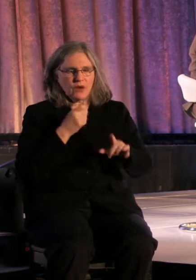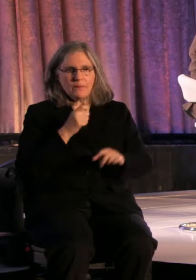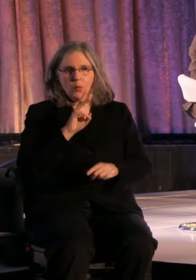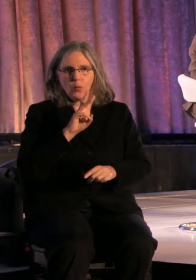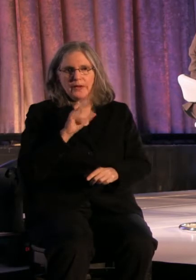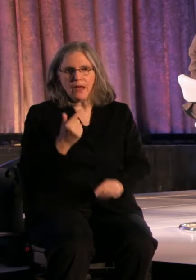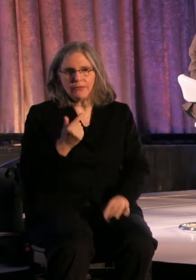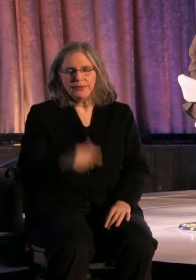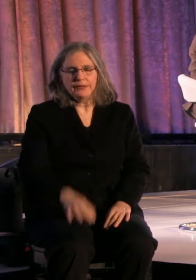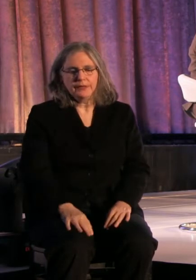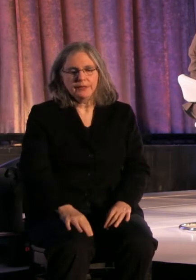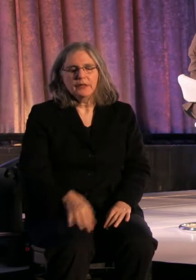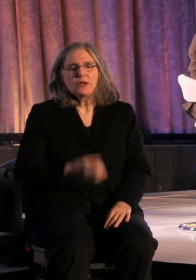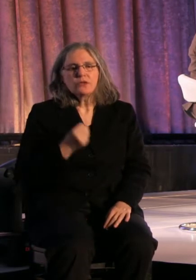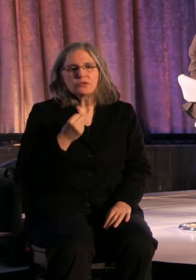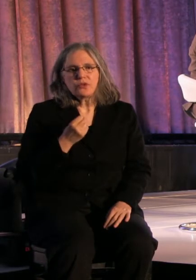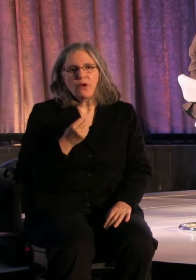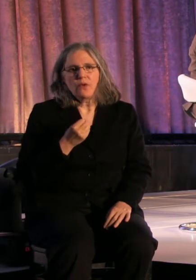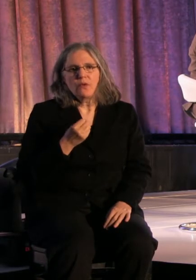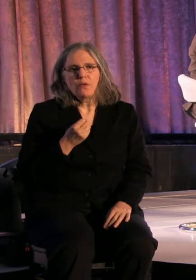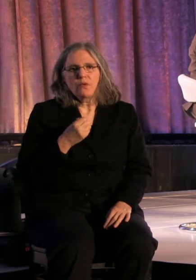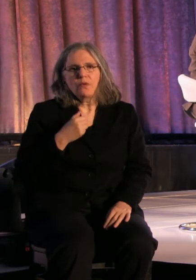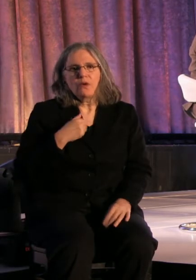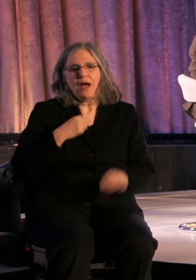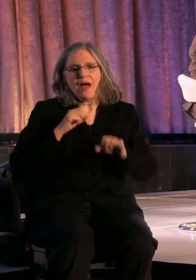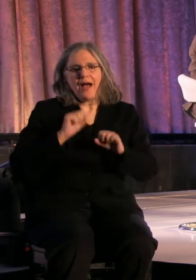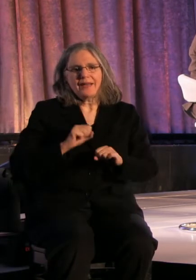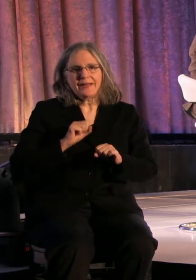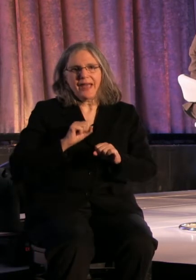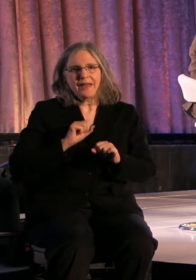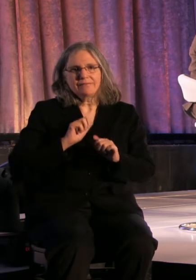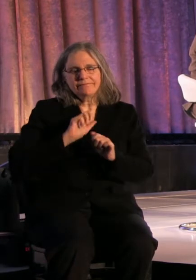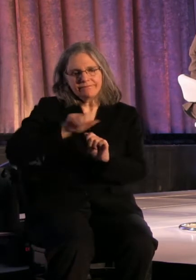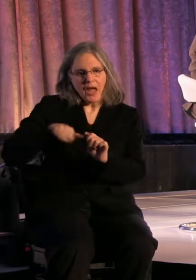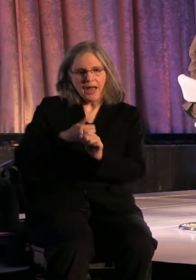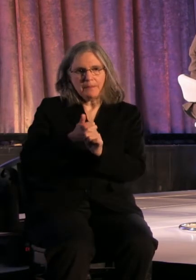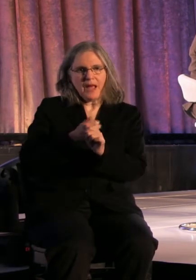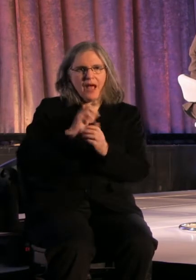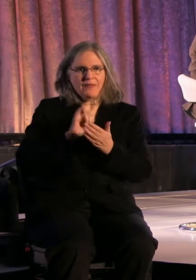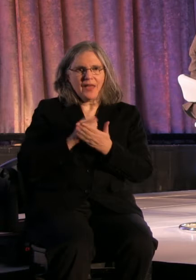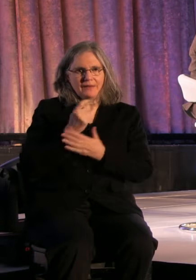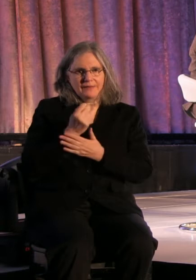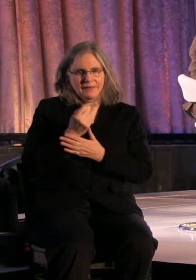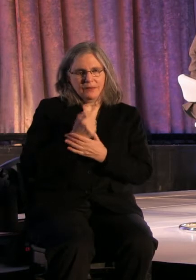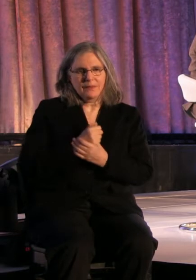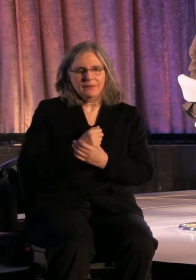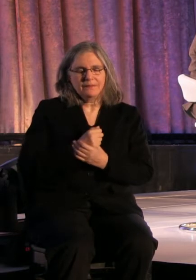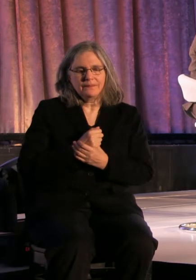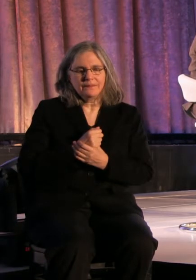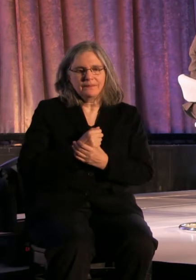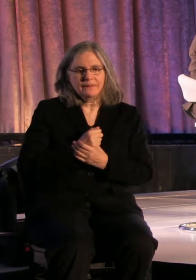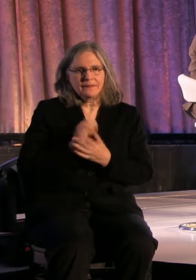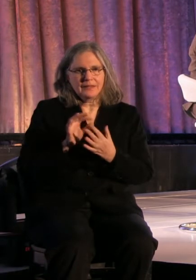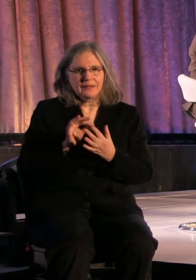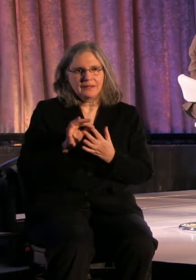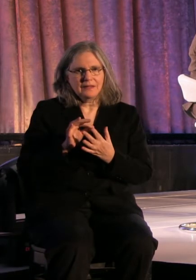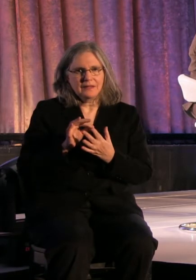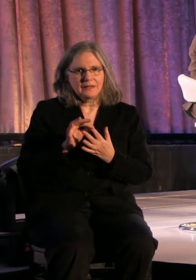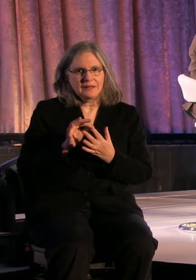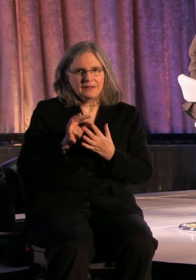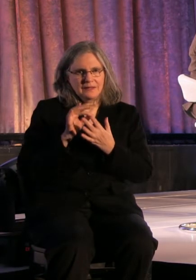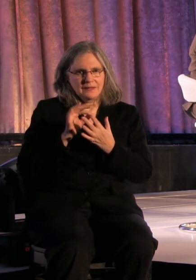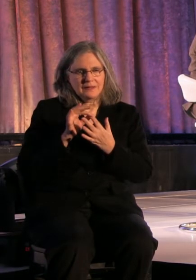And so I suppose I'm able to hide behind that a little bit, particularly with